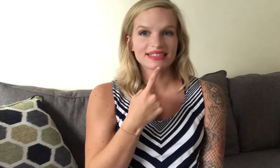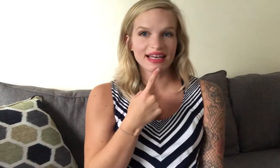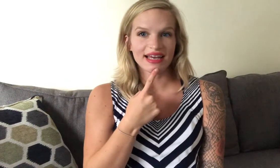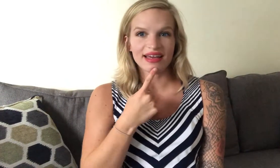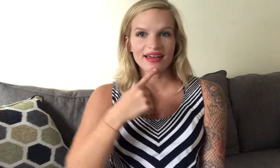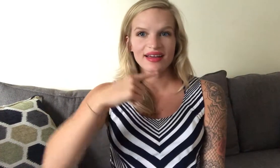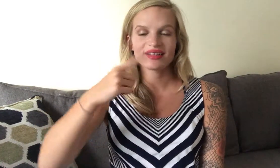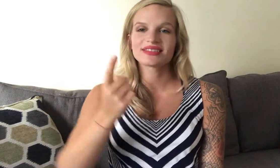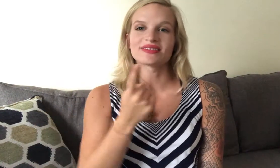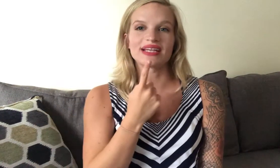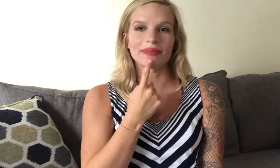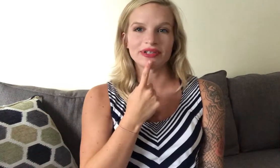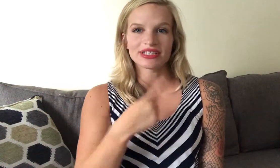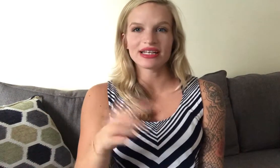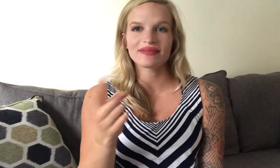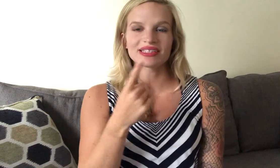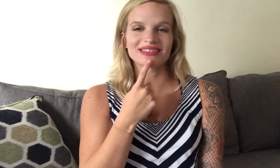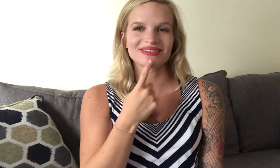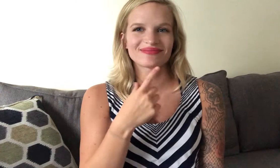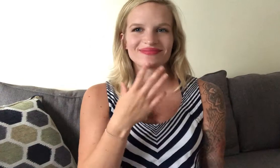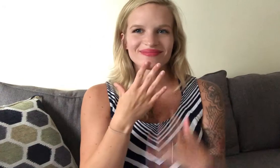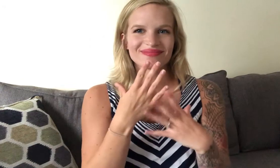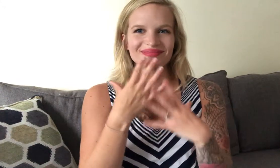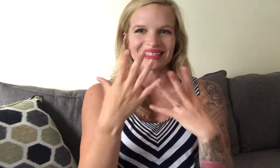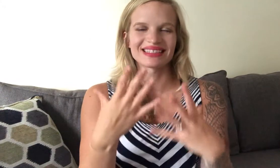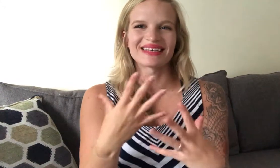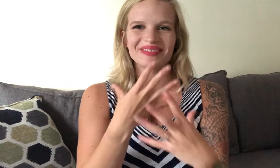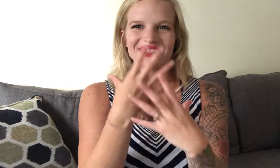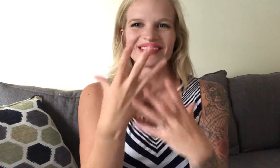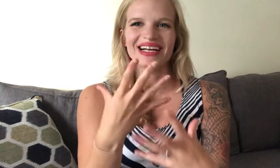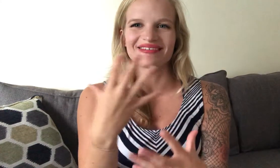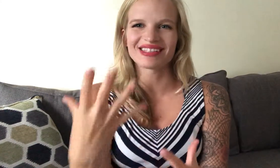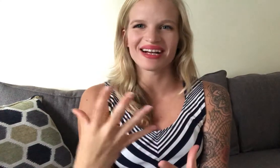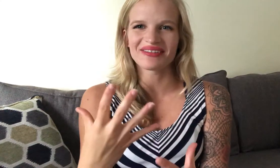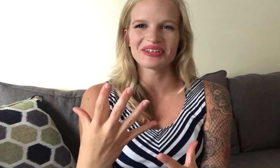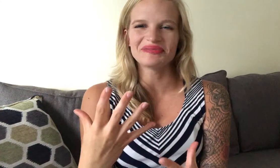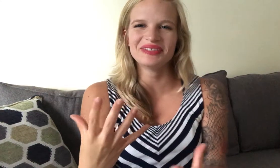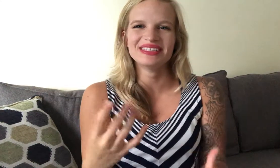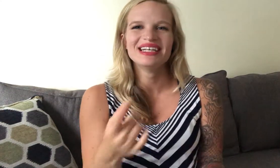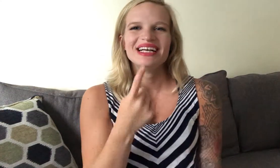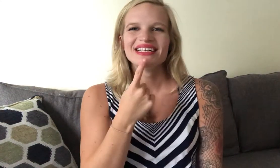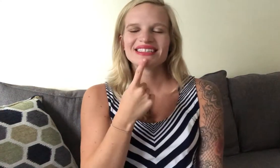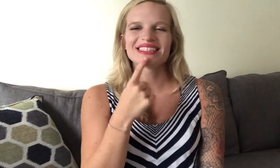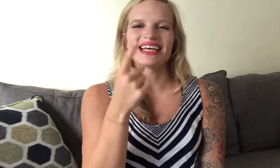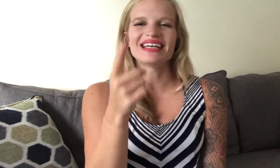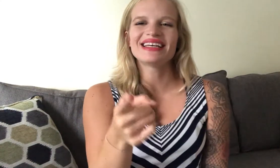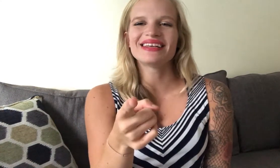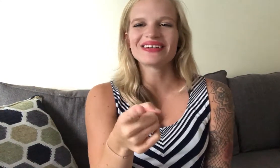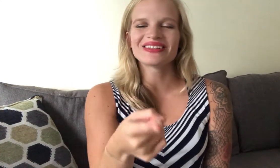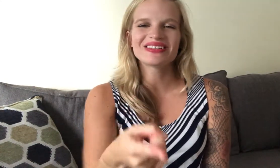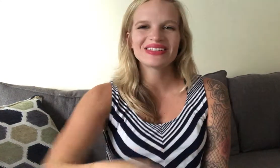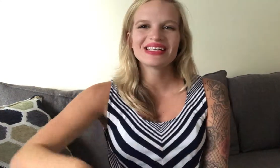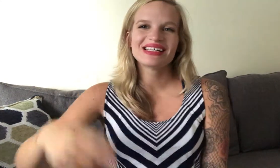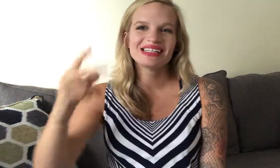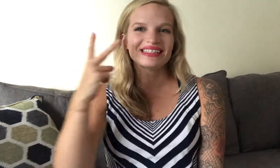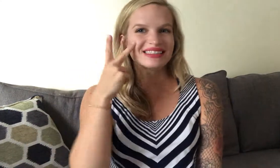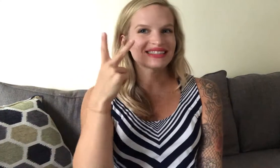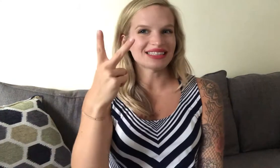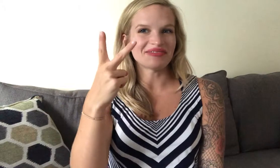say so tap your chin because that's like where you kind of talk from say you'll see